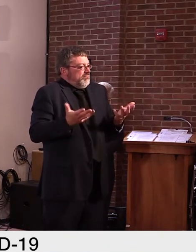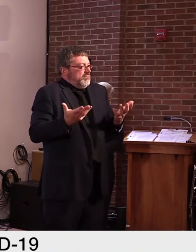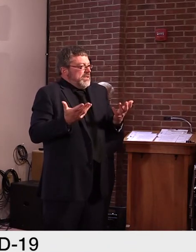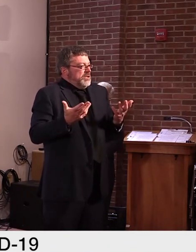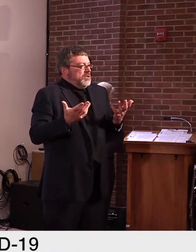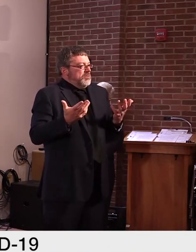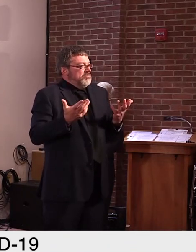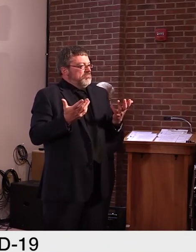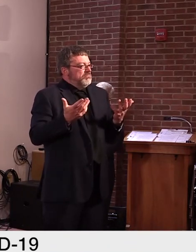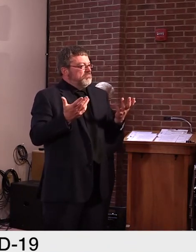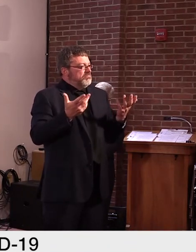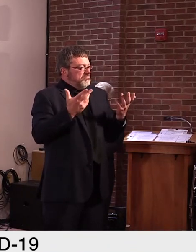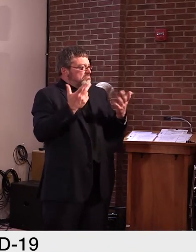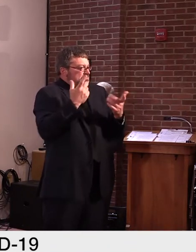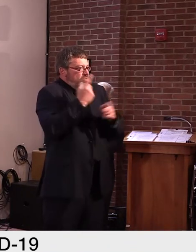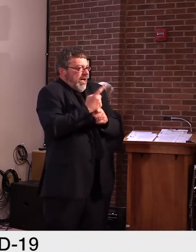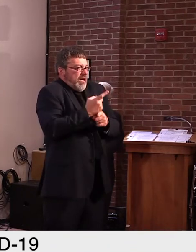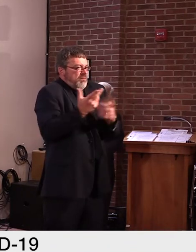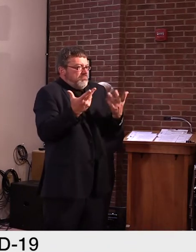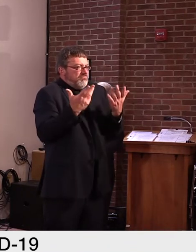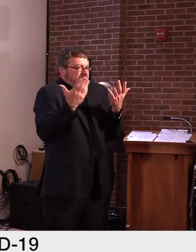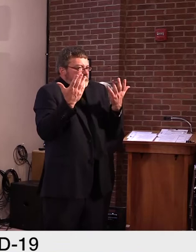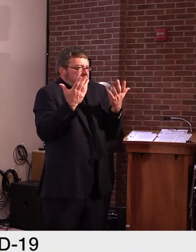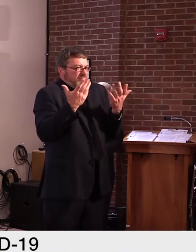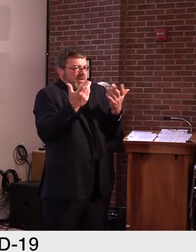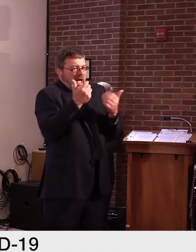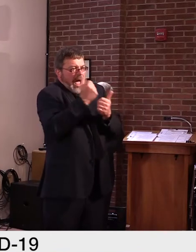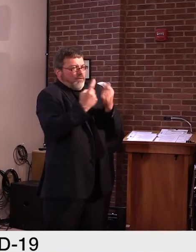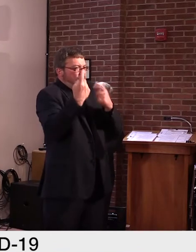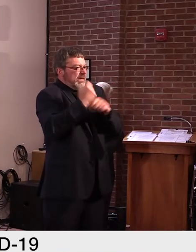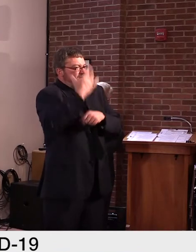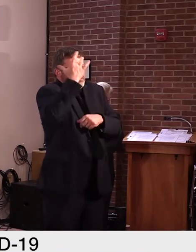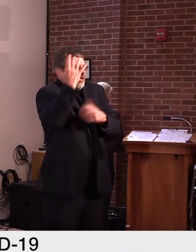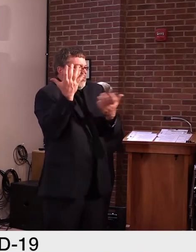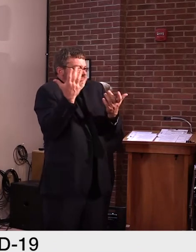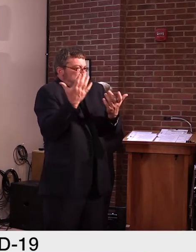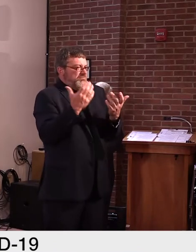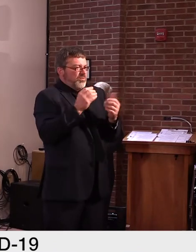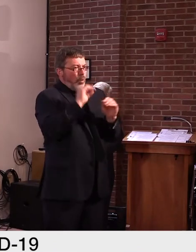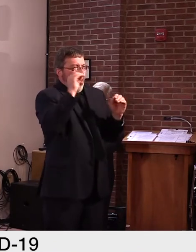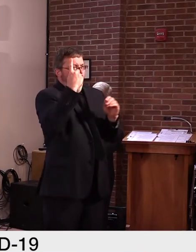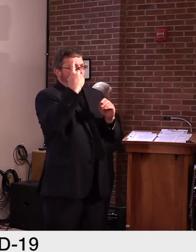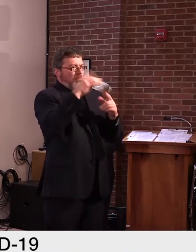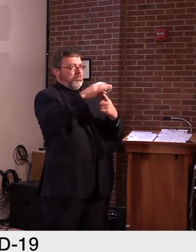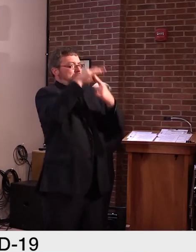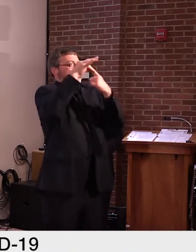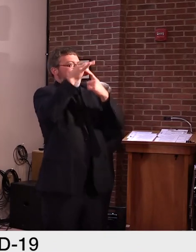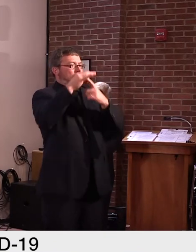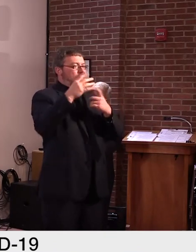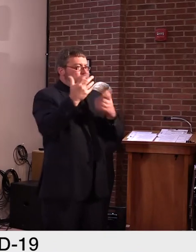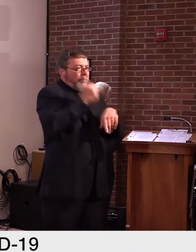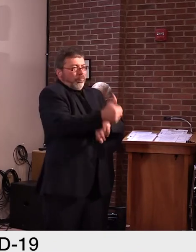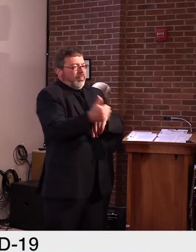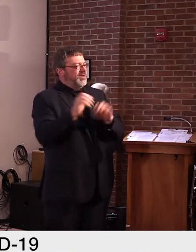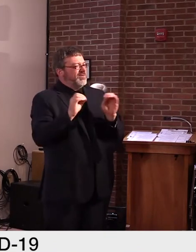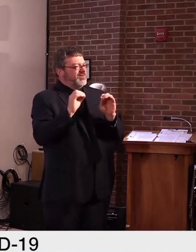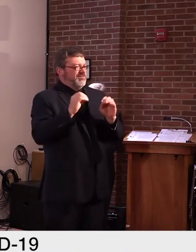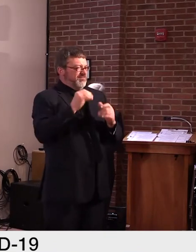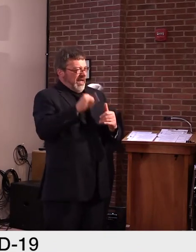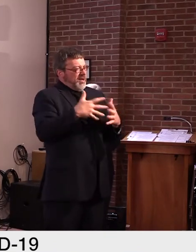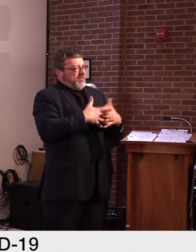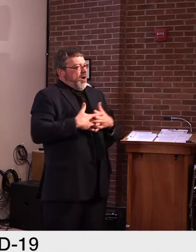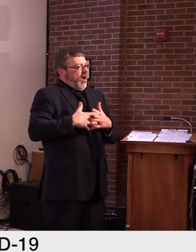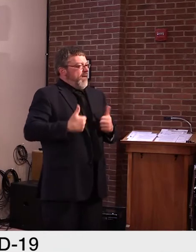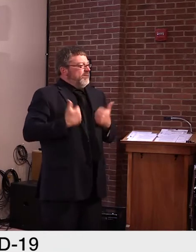spread COVID to others. Um, they're just unfortunate at that point in time. As we say, it's the air we breathe